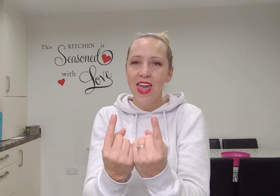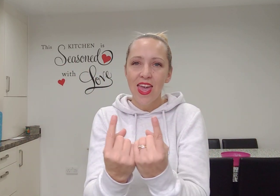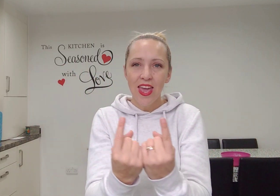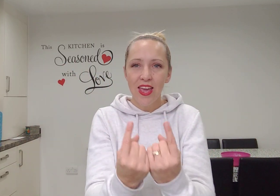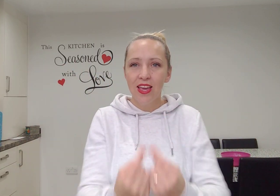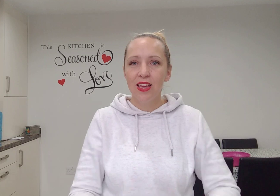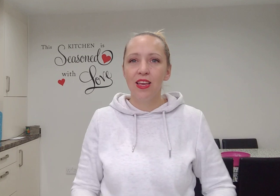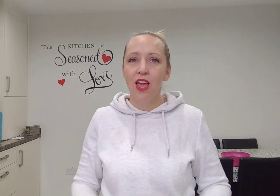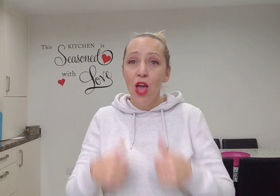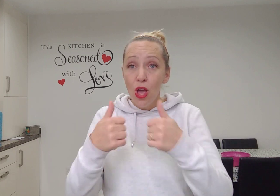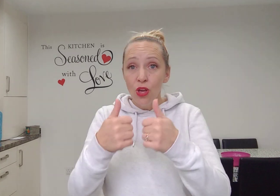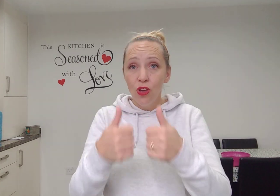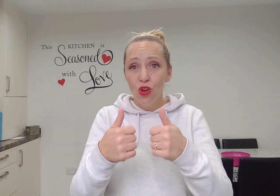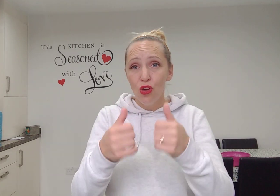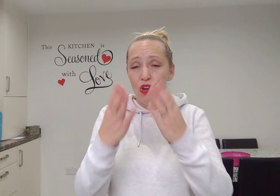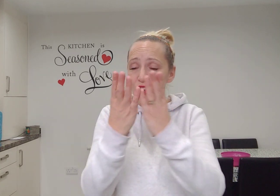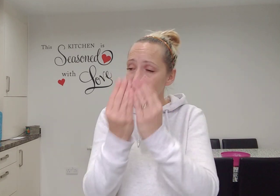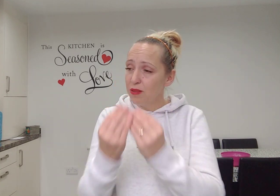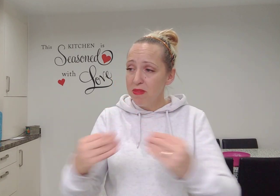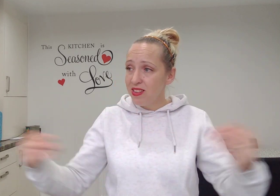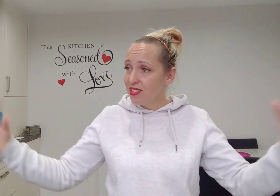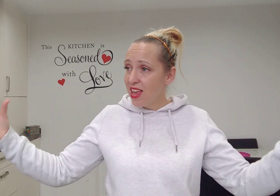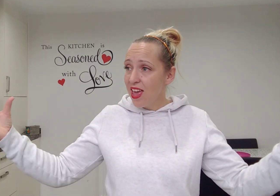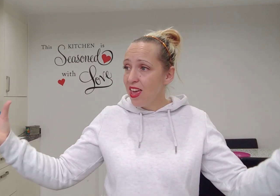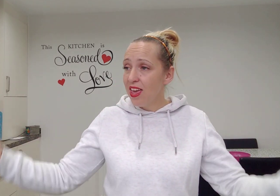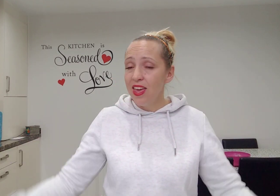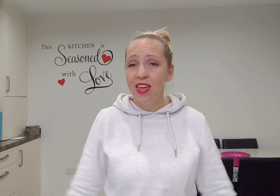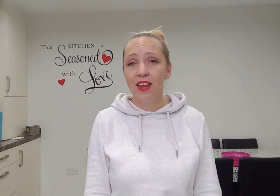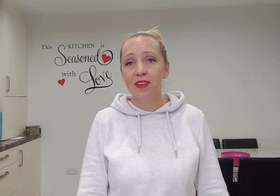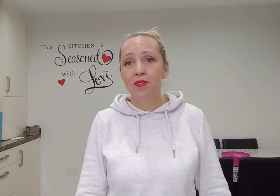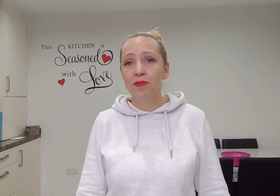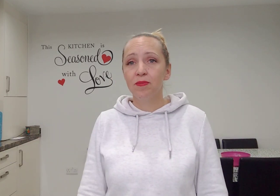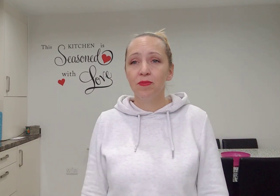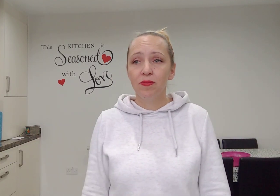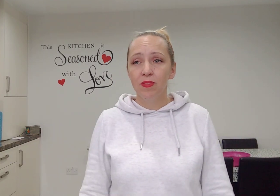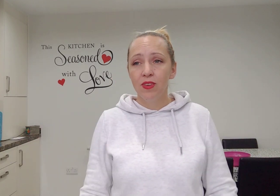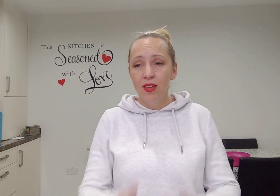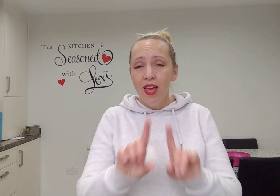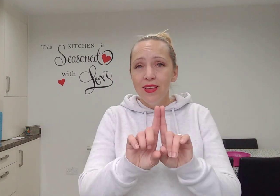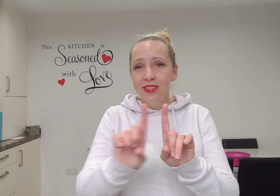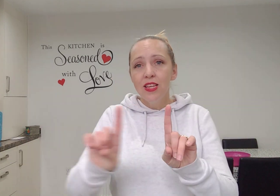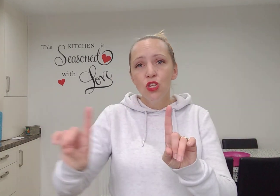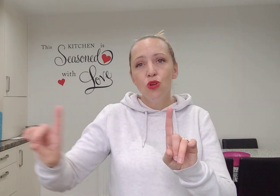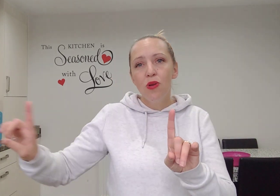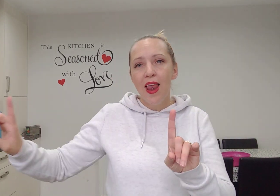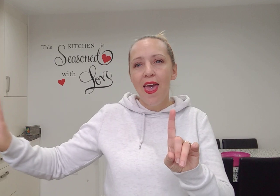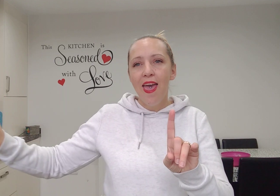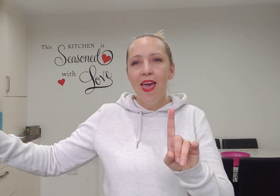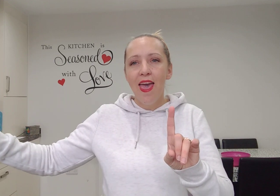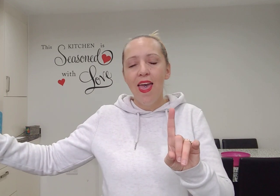You've been saved since you've lived